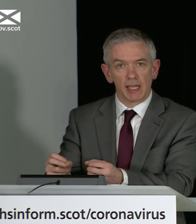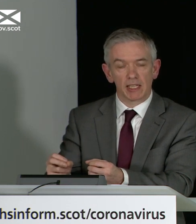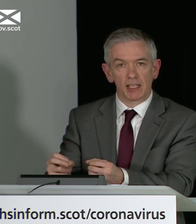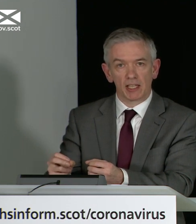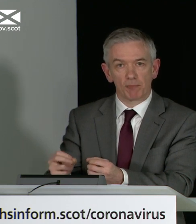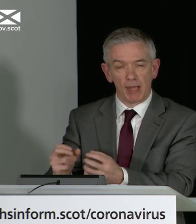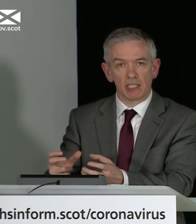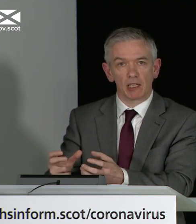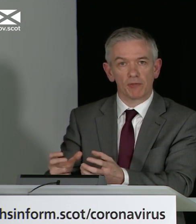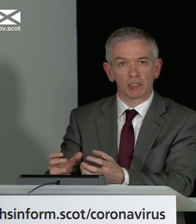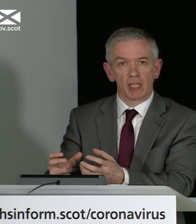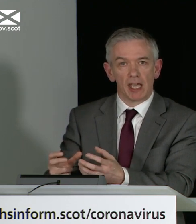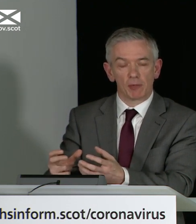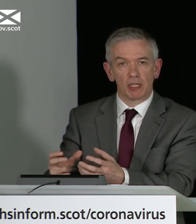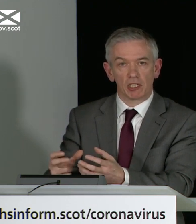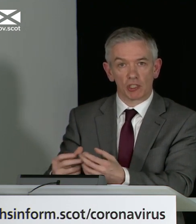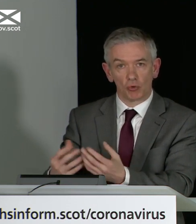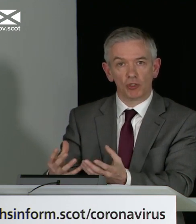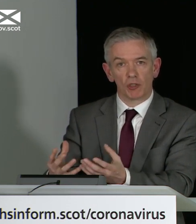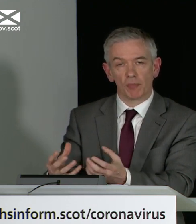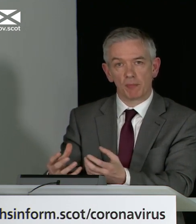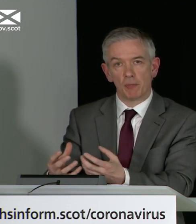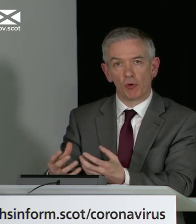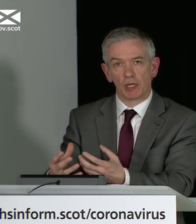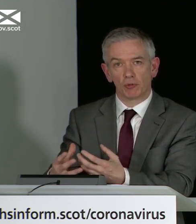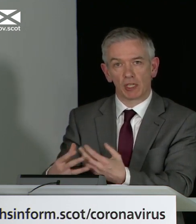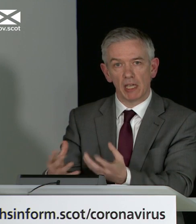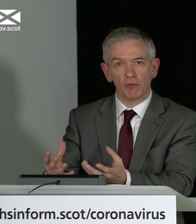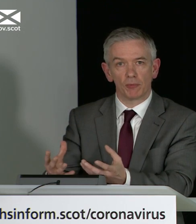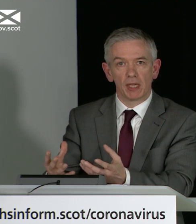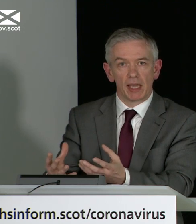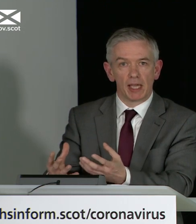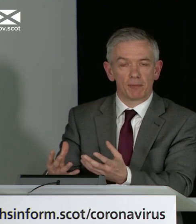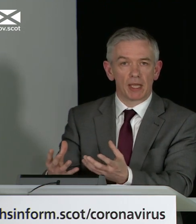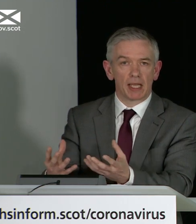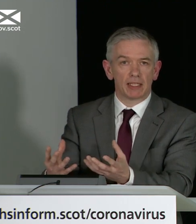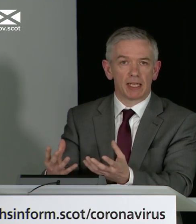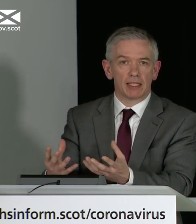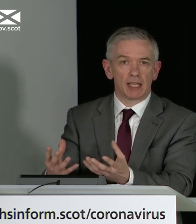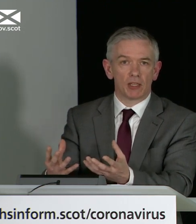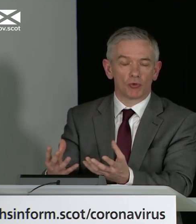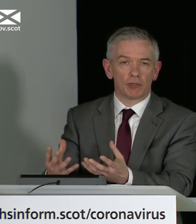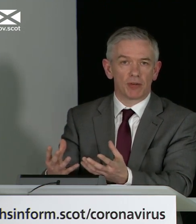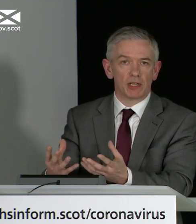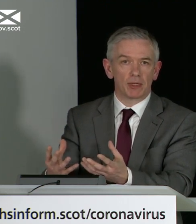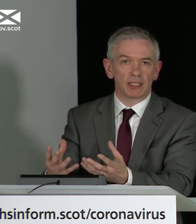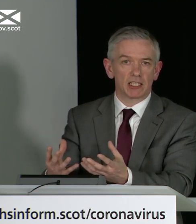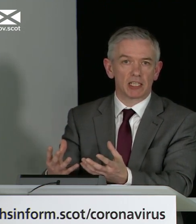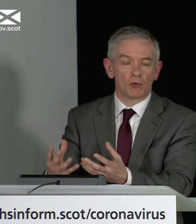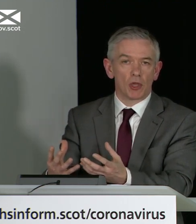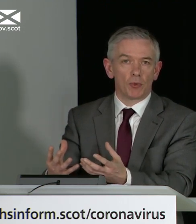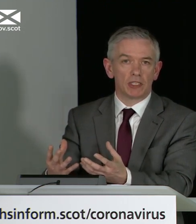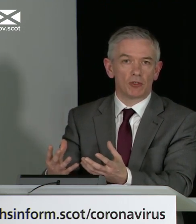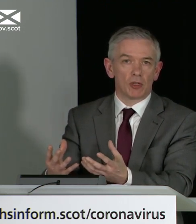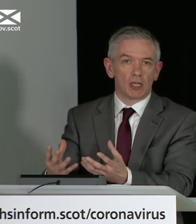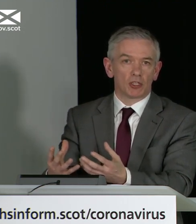need is that that's best delivered in a place that's known to them by people who are able to care for them in their own environment. And as